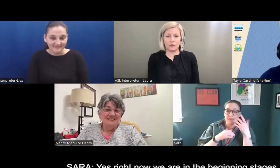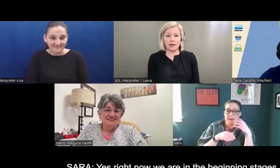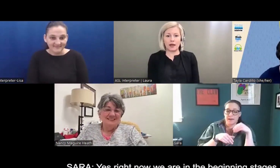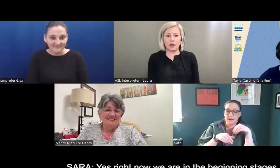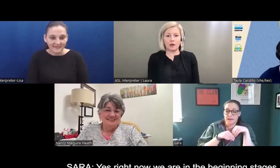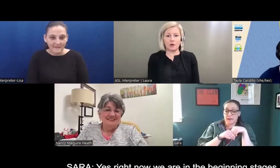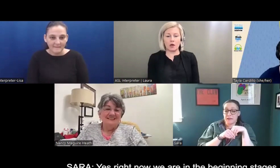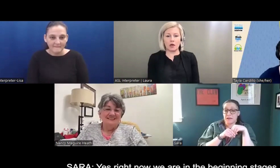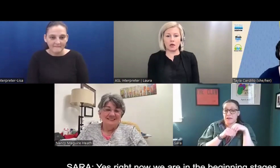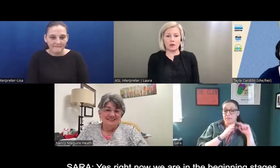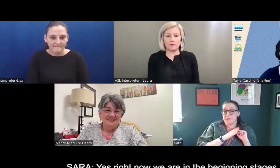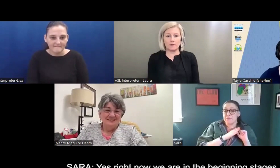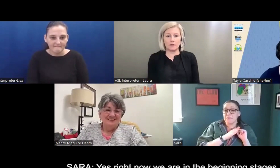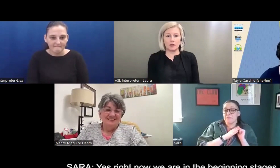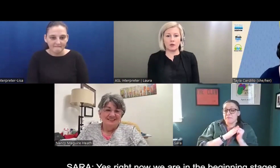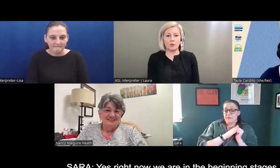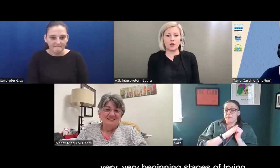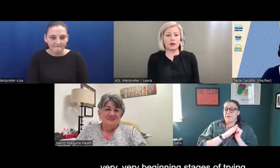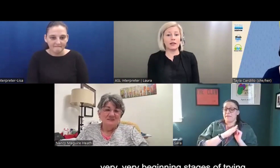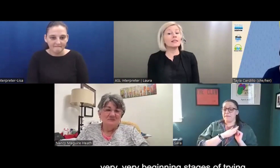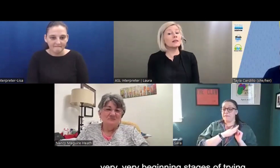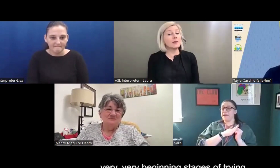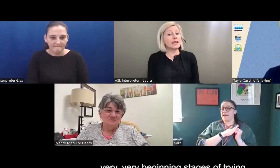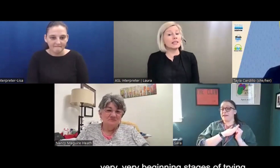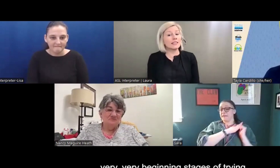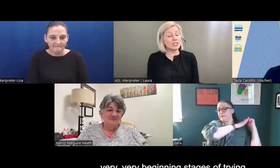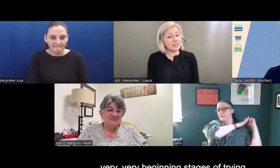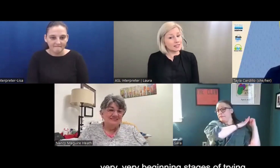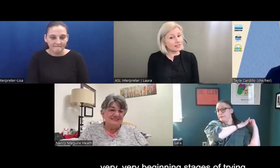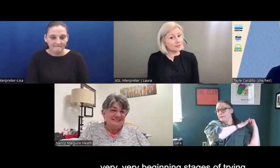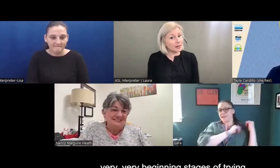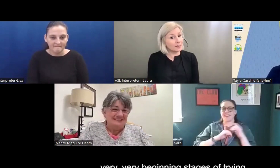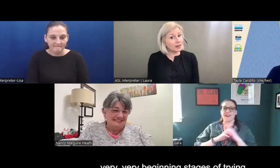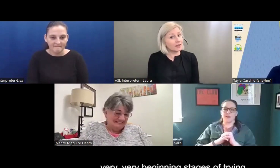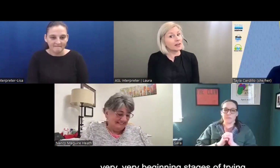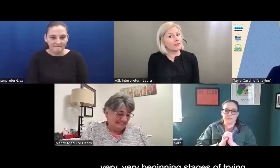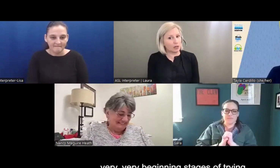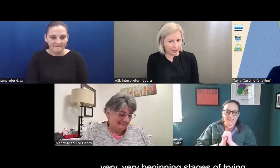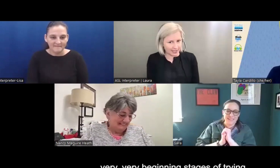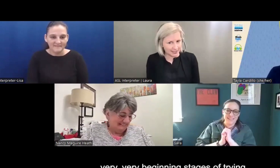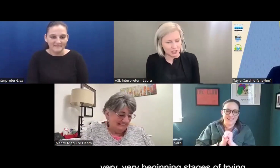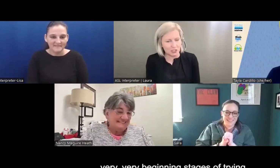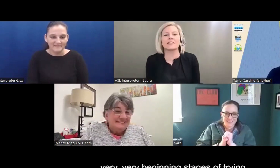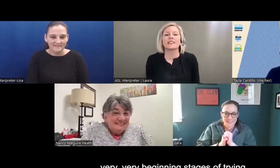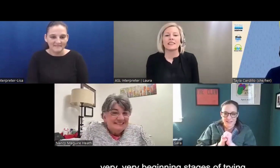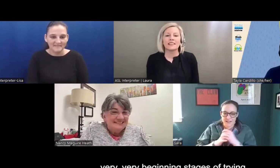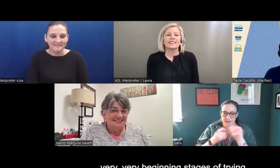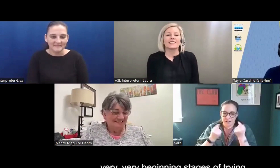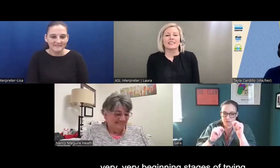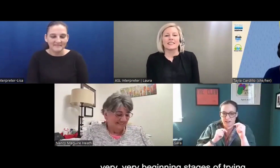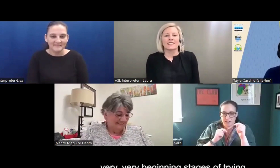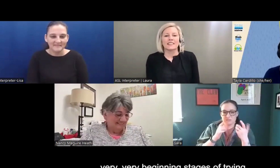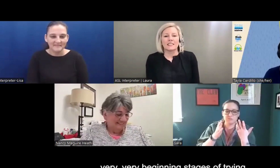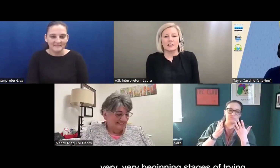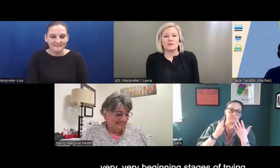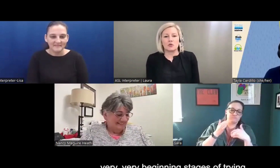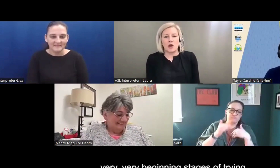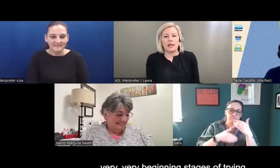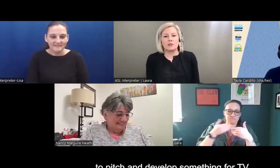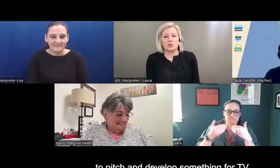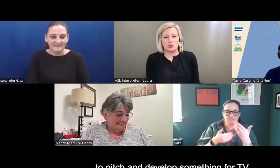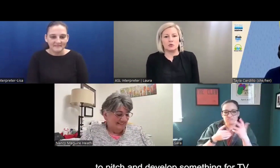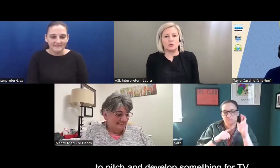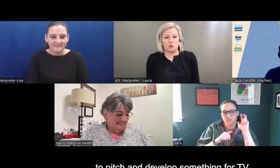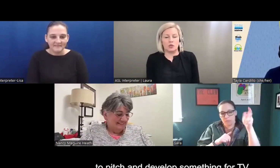Yeah. Right now, um, we are in the beginning stages, very, very, very, very beginning stages of